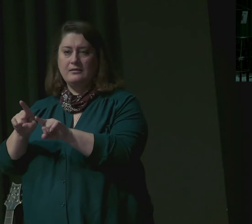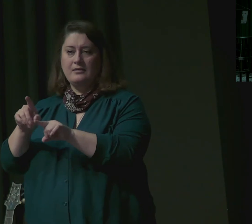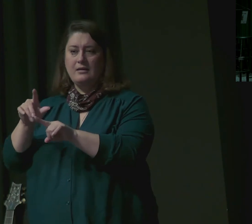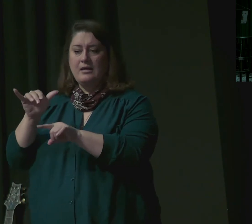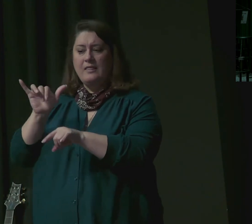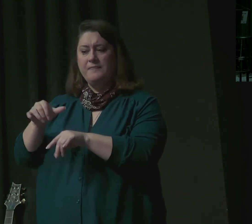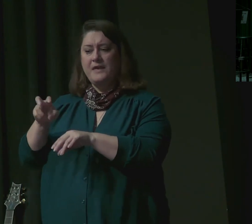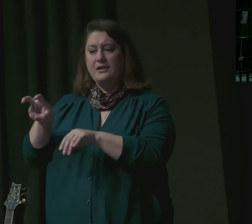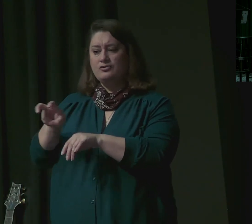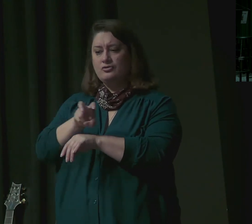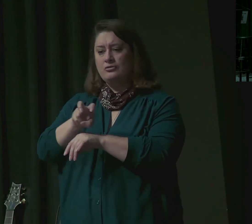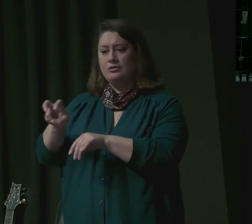to Kroger's.